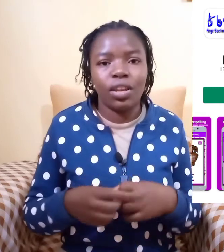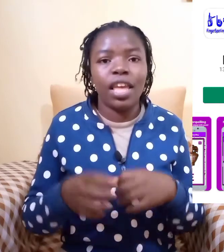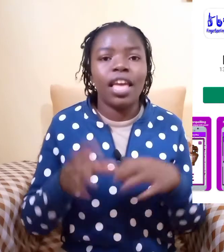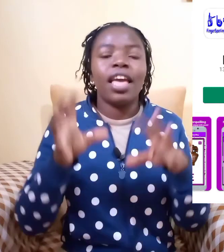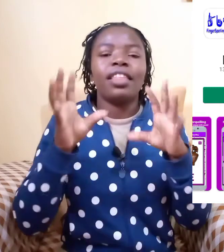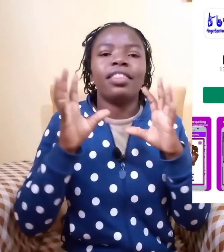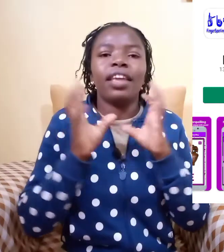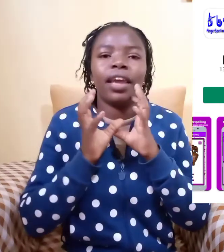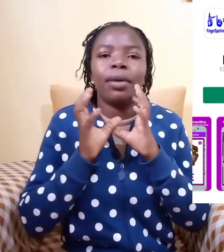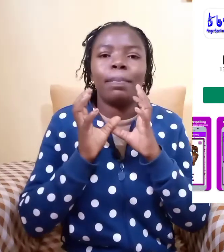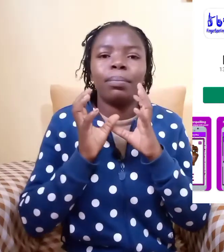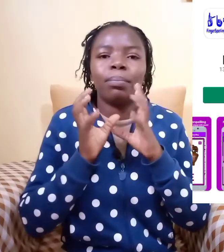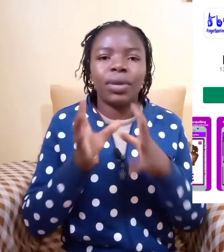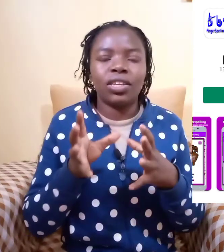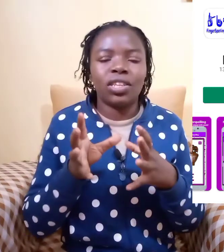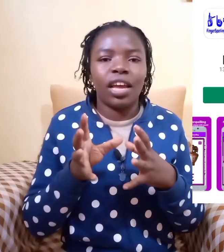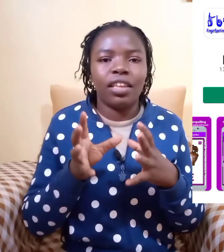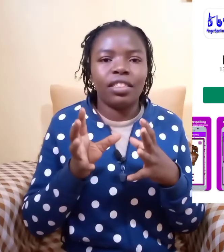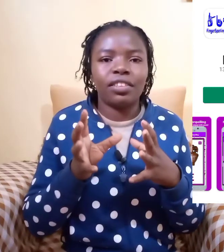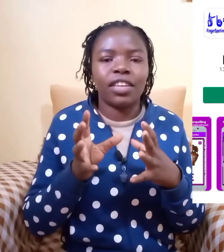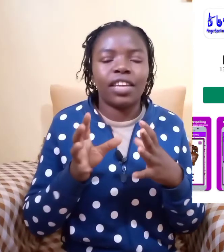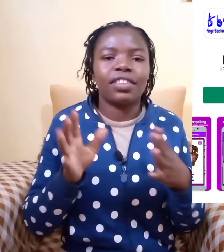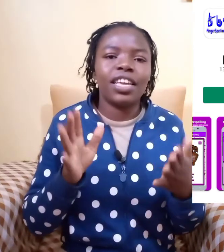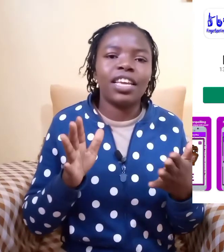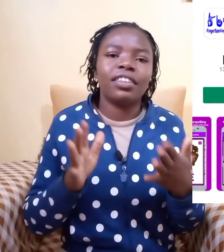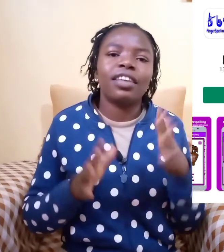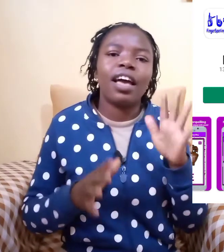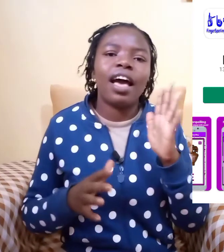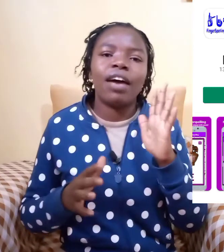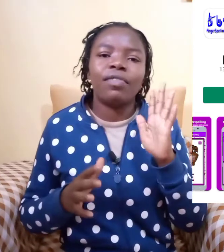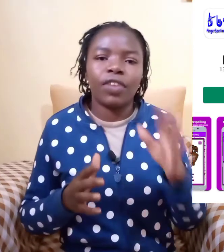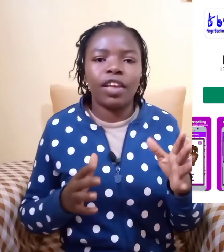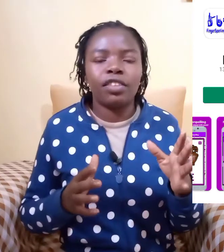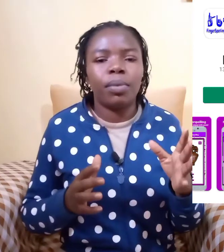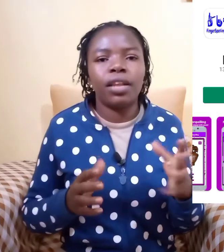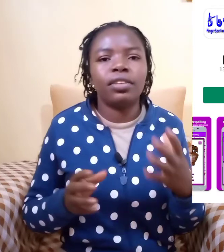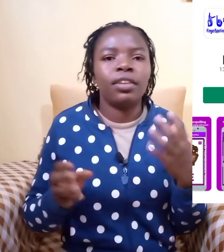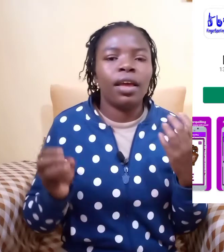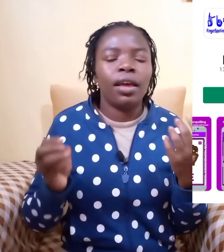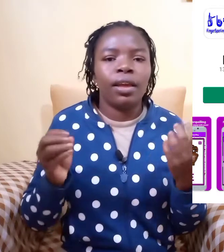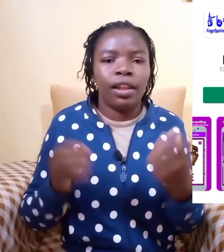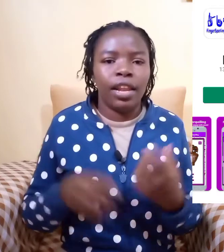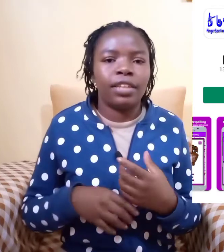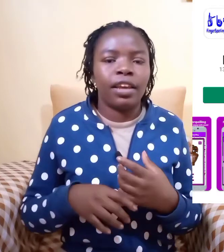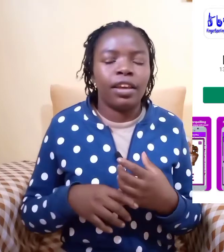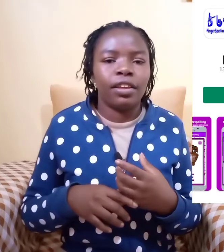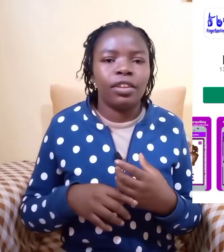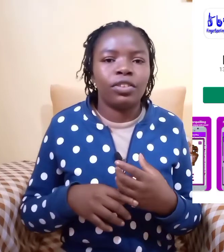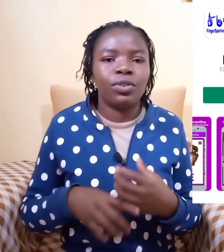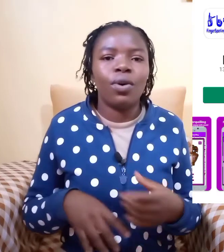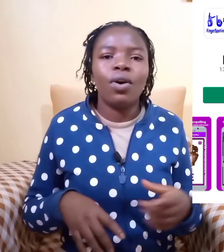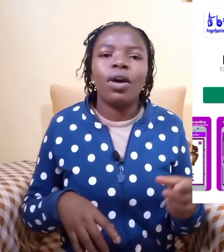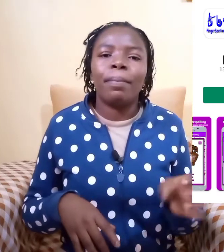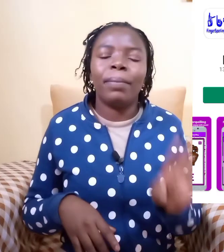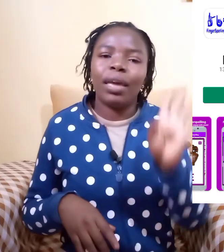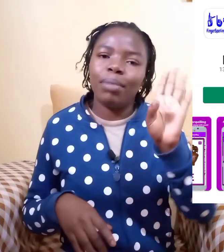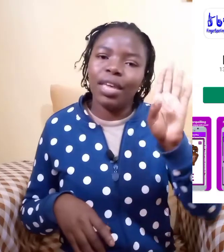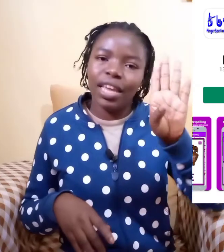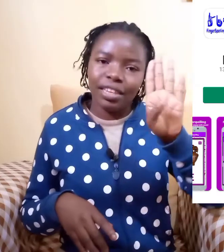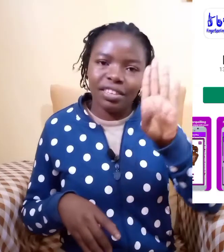the picture in this case is a fingerspelled letter so maybe it